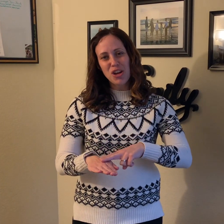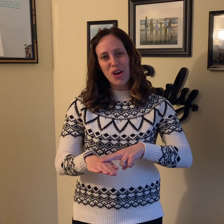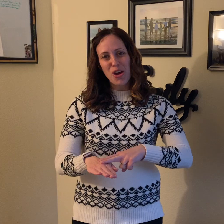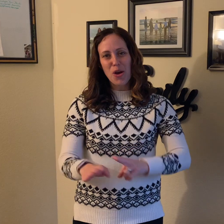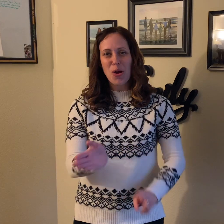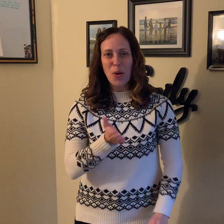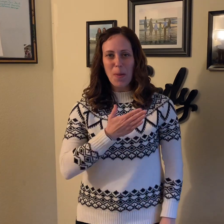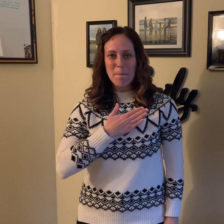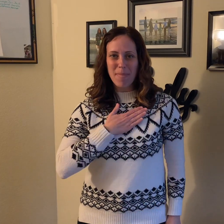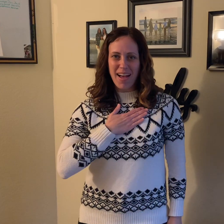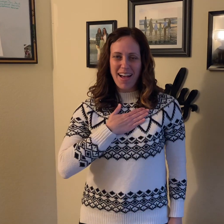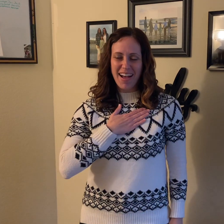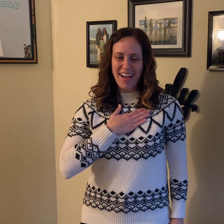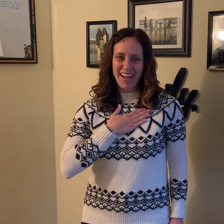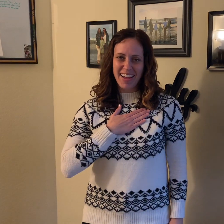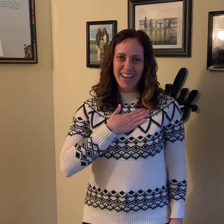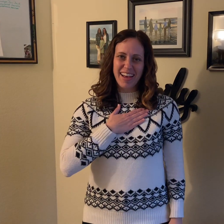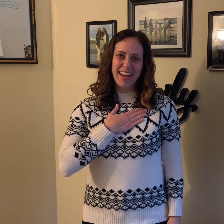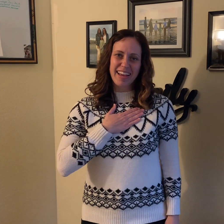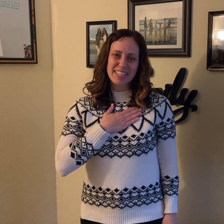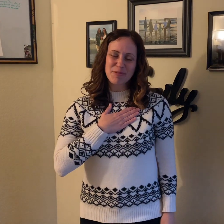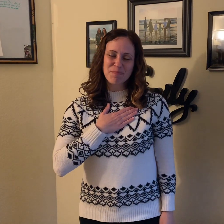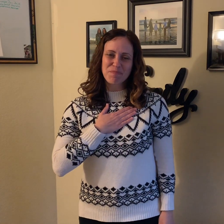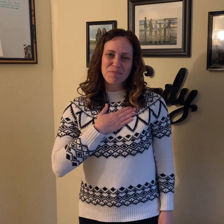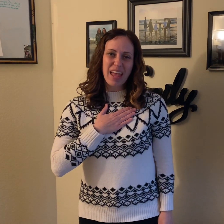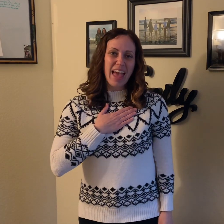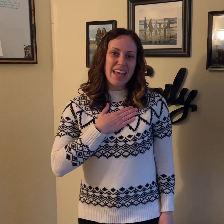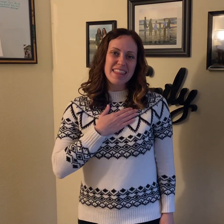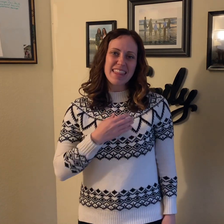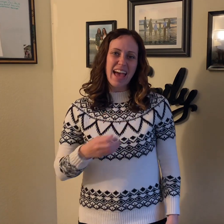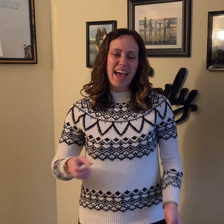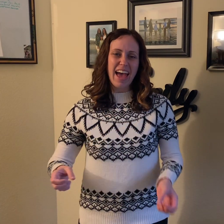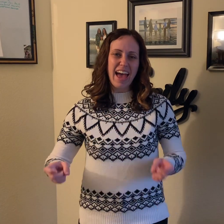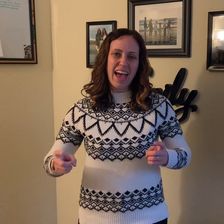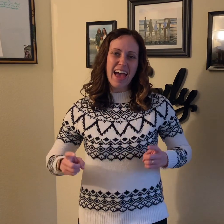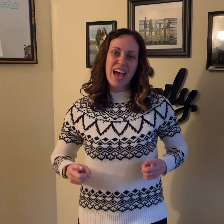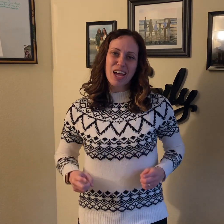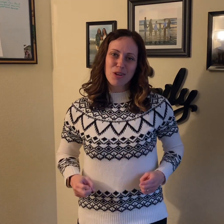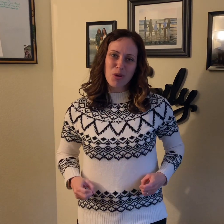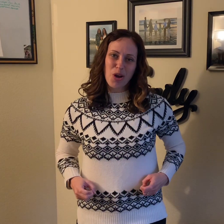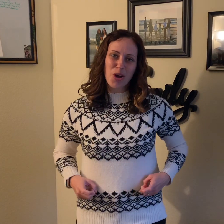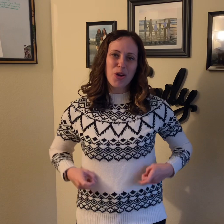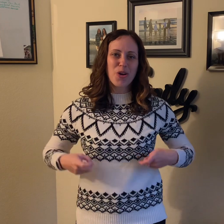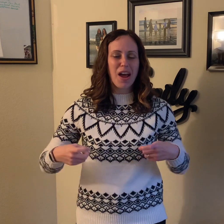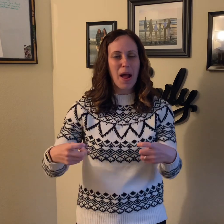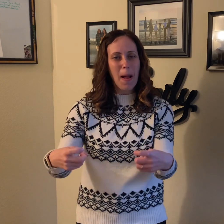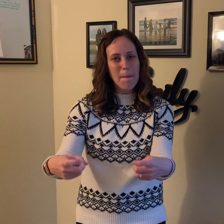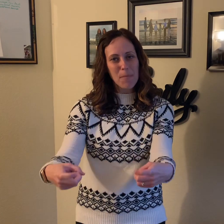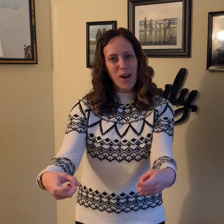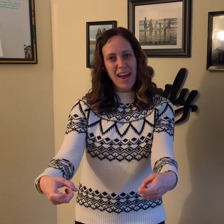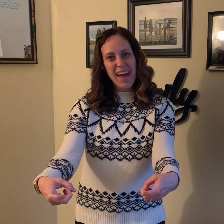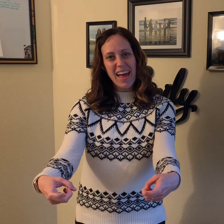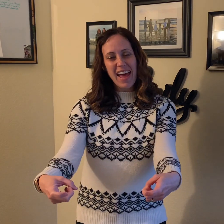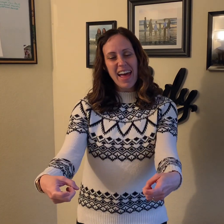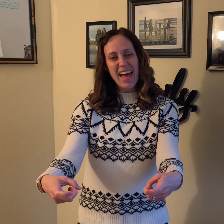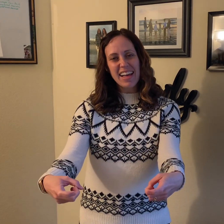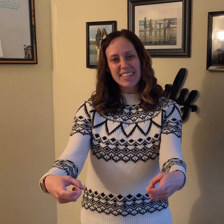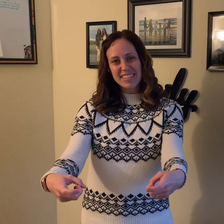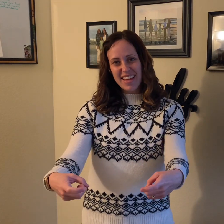might, that were a present